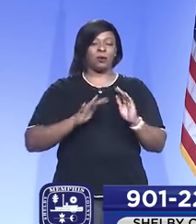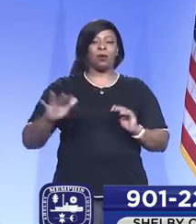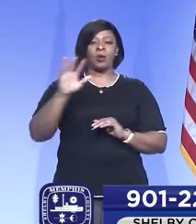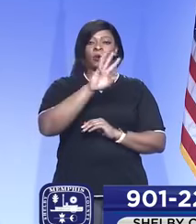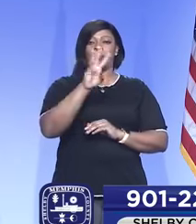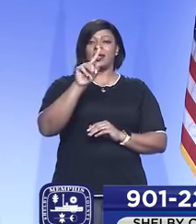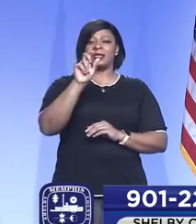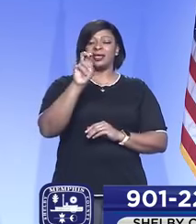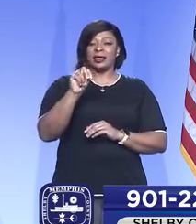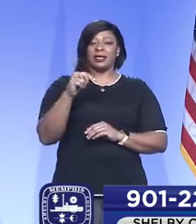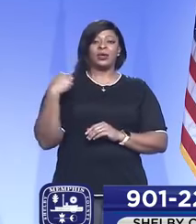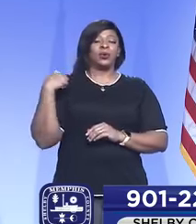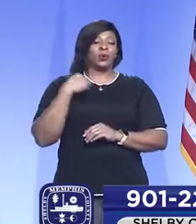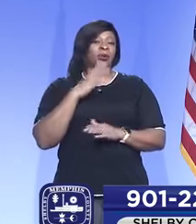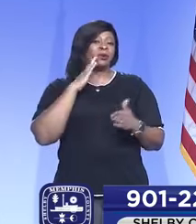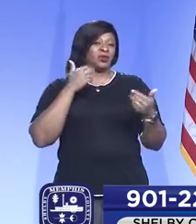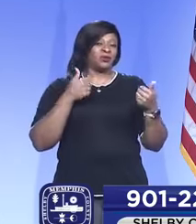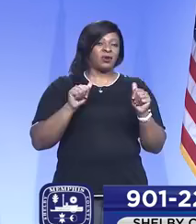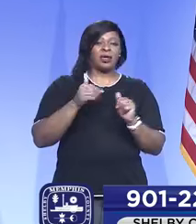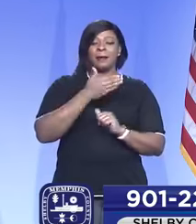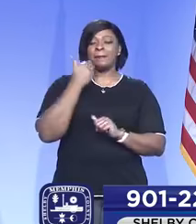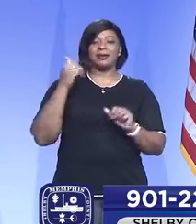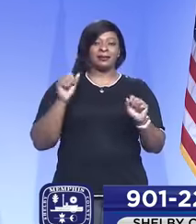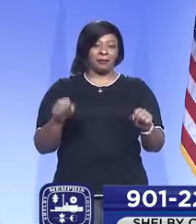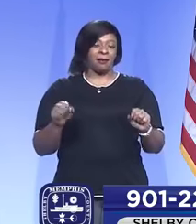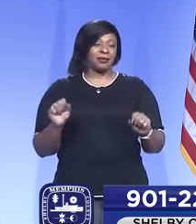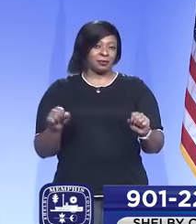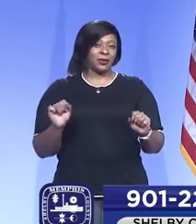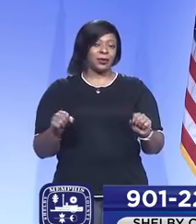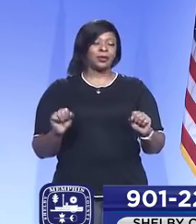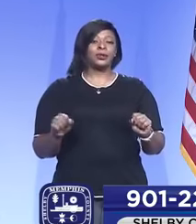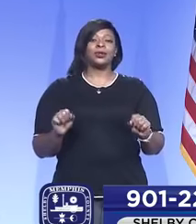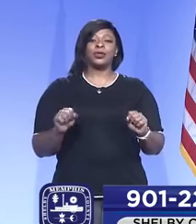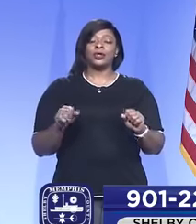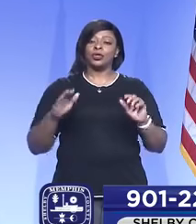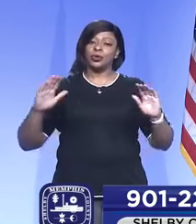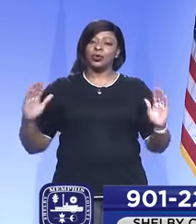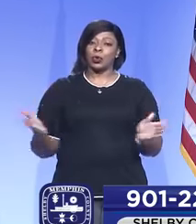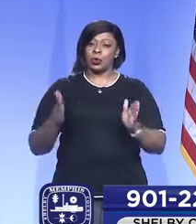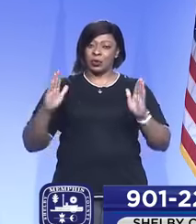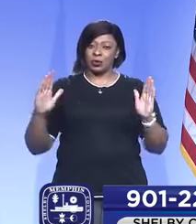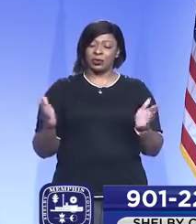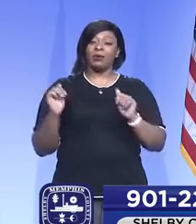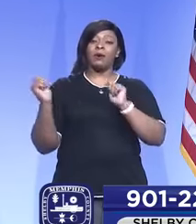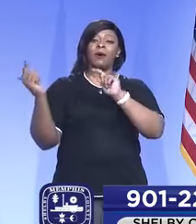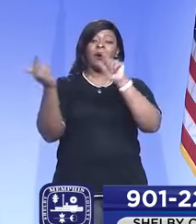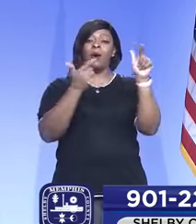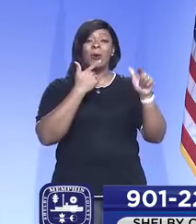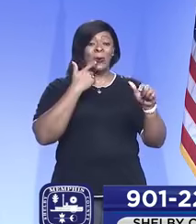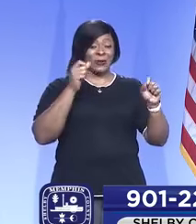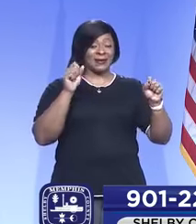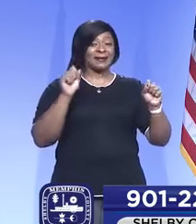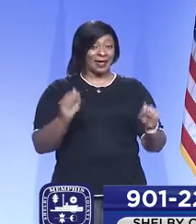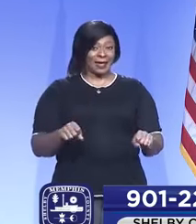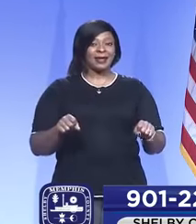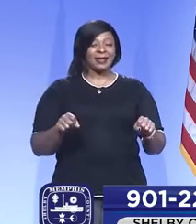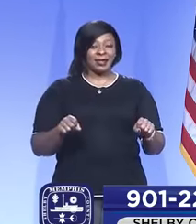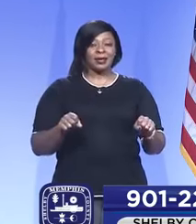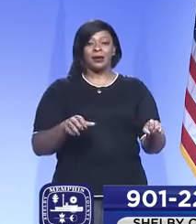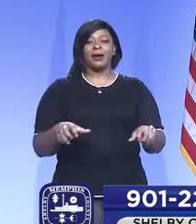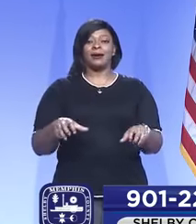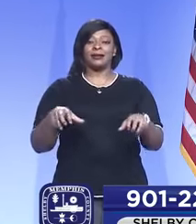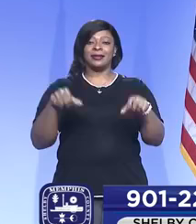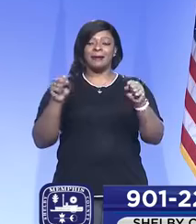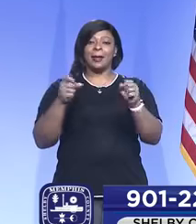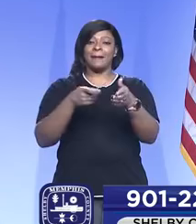Tennessee. And so we will try as best we can to encourage all who can to adopt